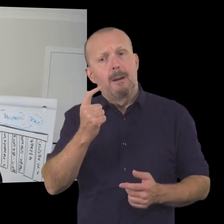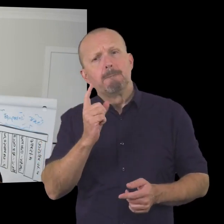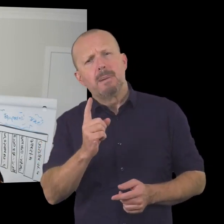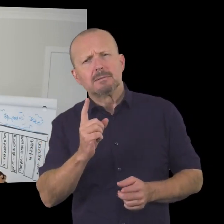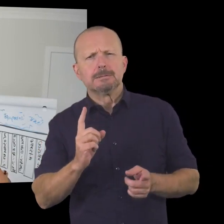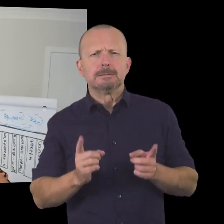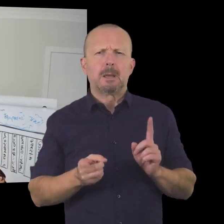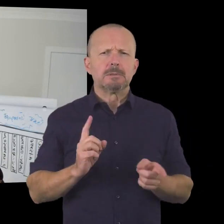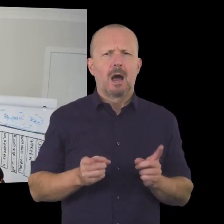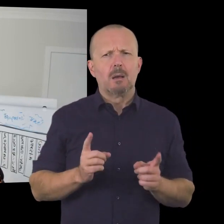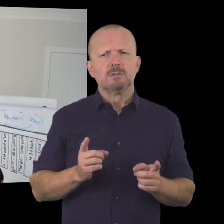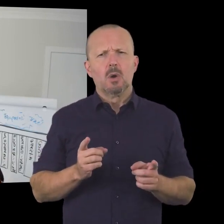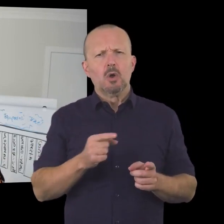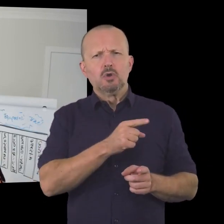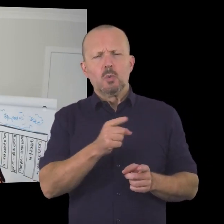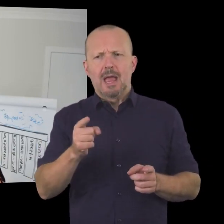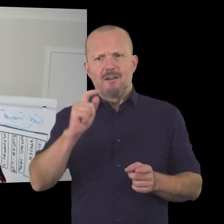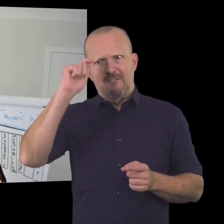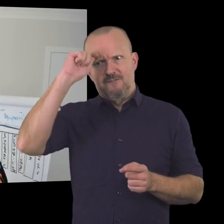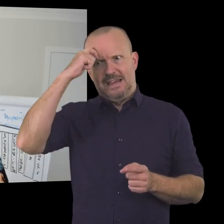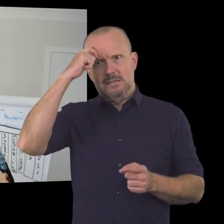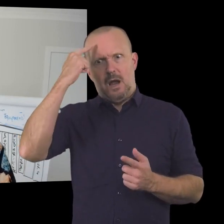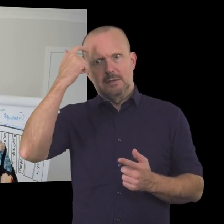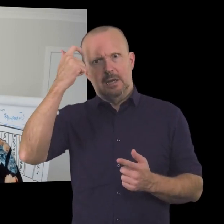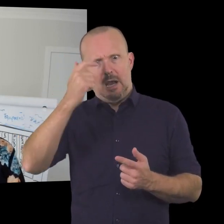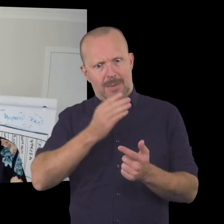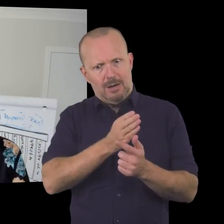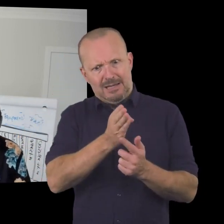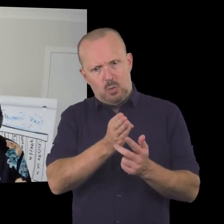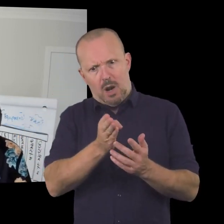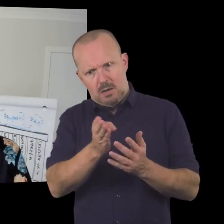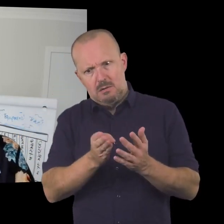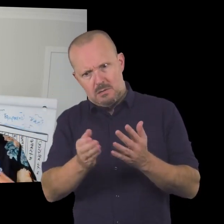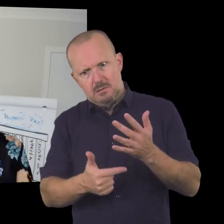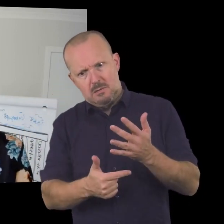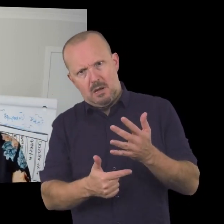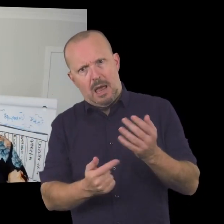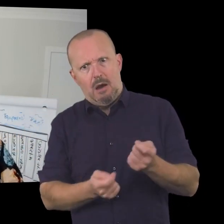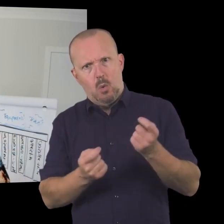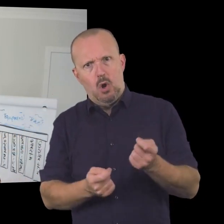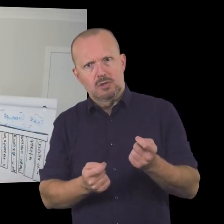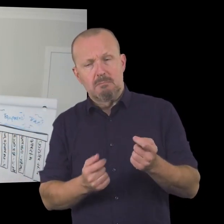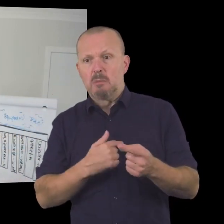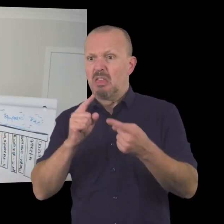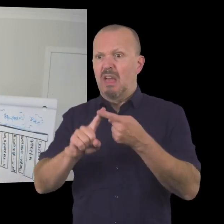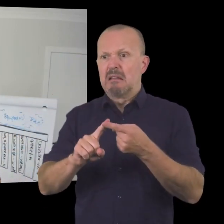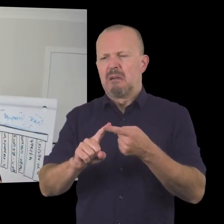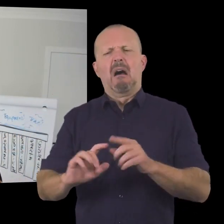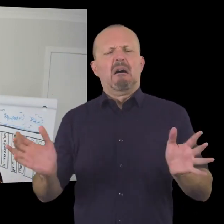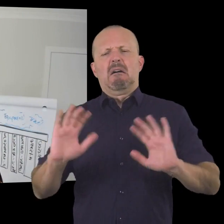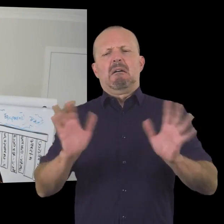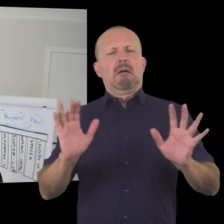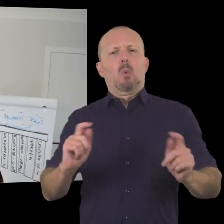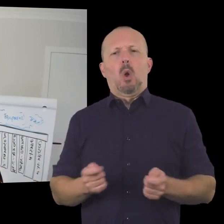also sometimes we have quite fixed ideas about what uh each income stream is and how it works we might even have fixed ideas about whether it's an